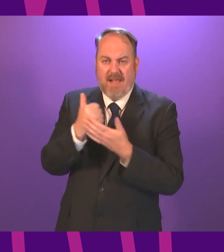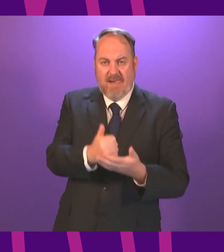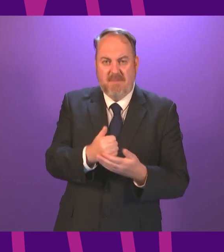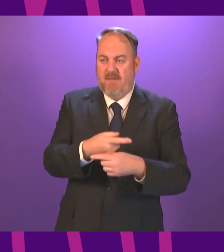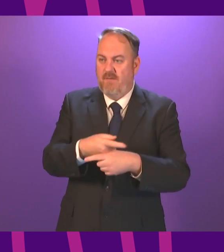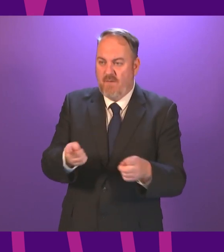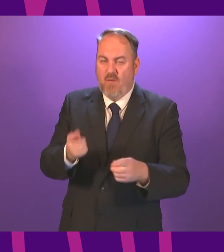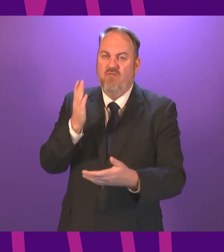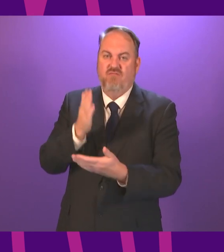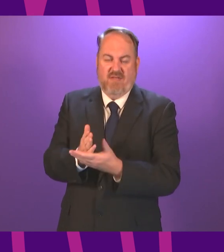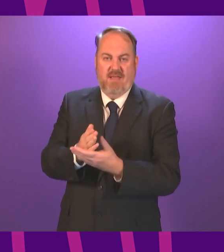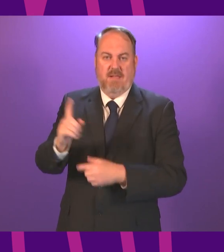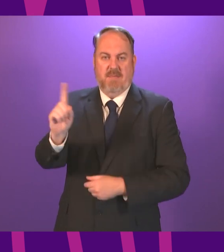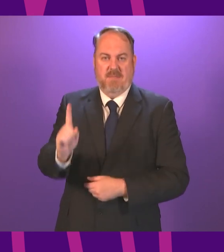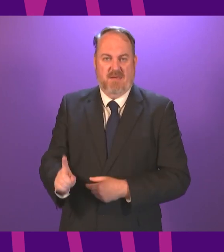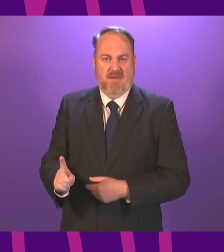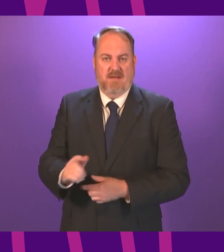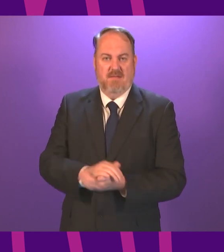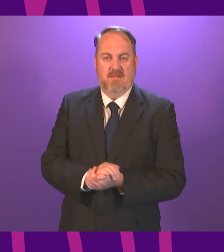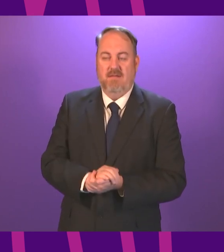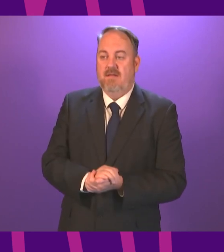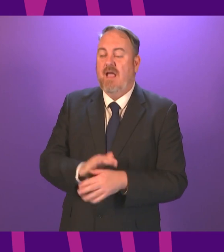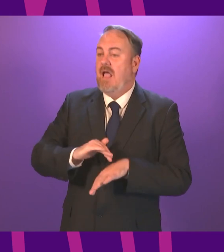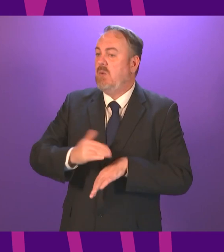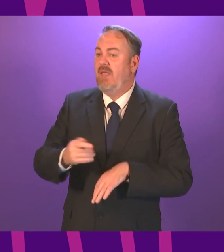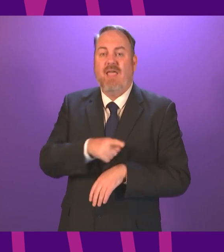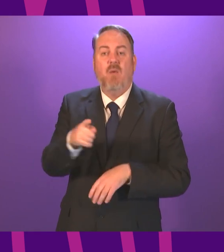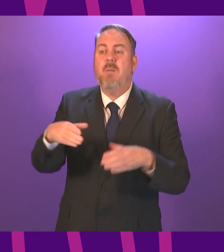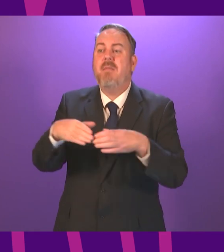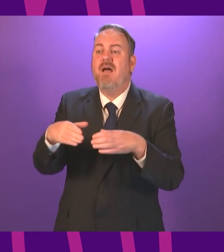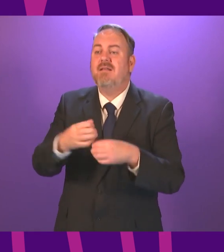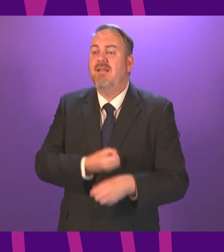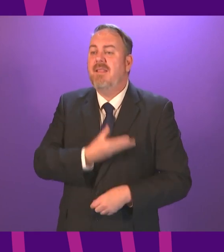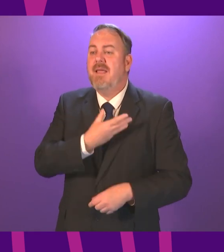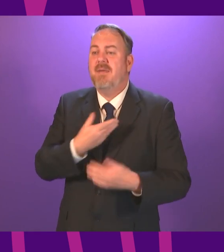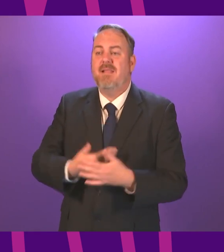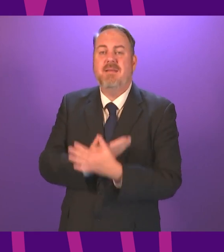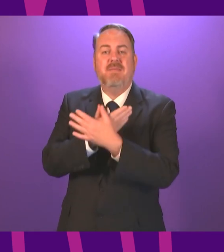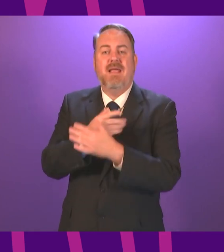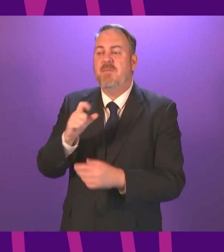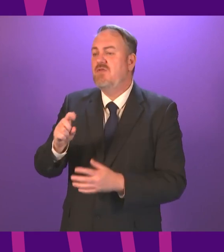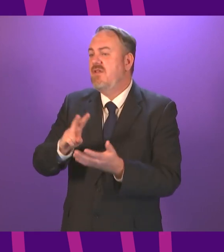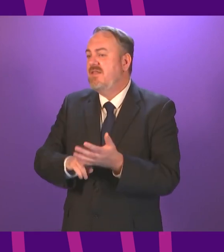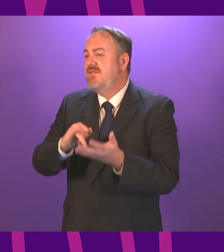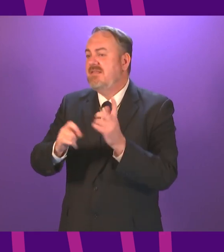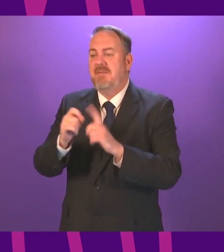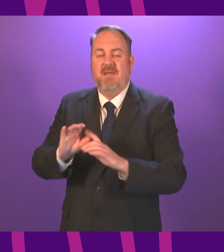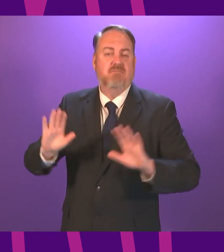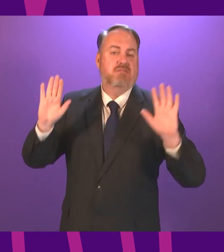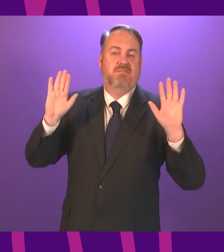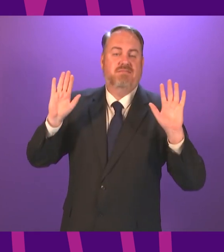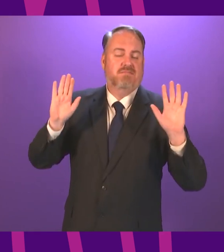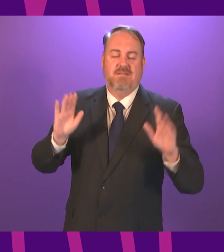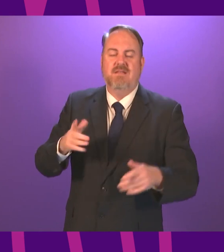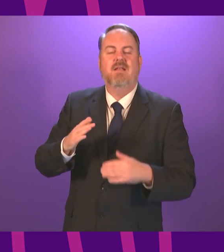real people and I don't care what party you represent if you want the same as me rebuild and